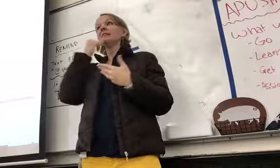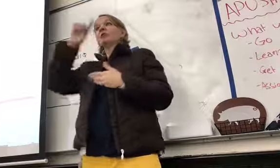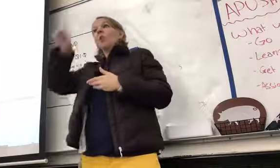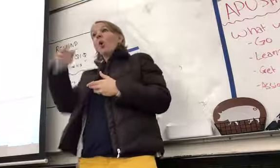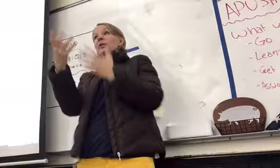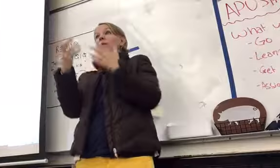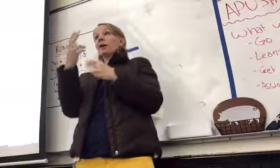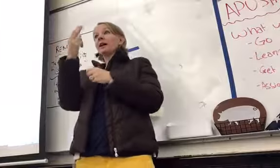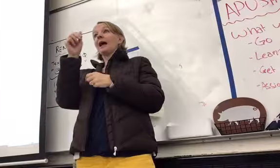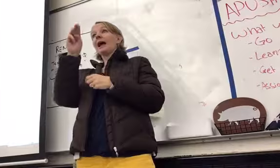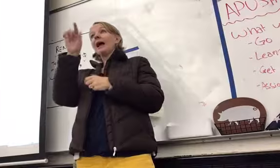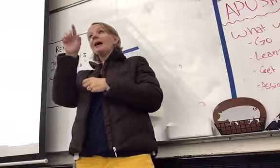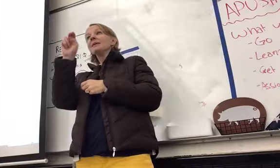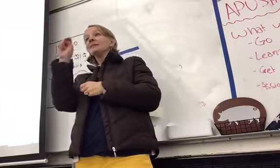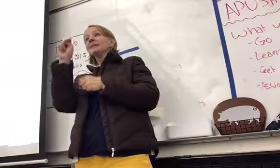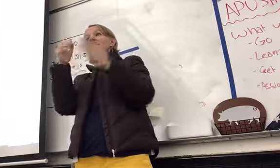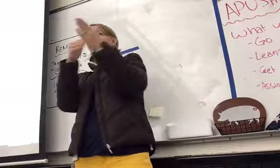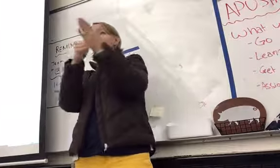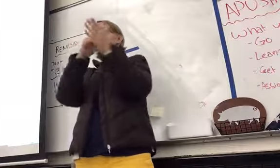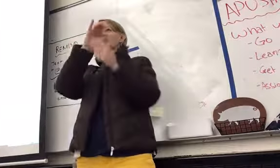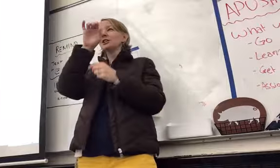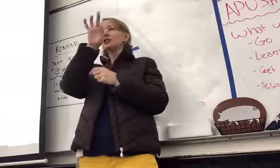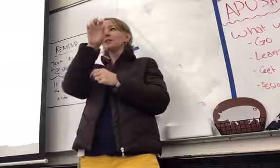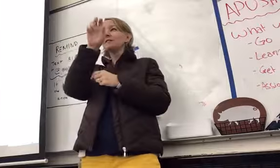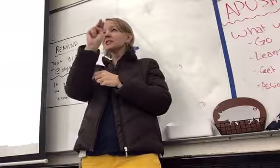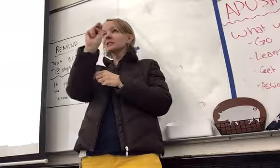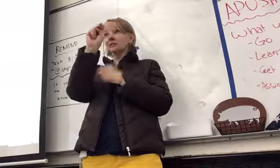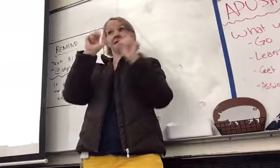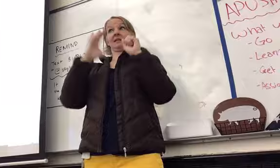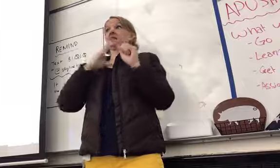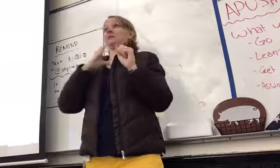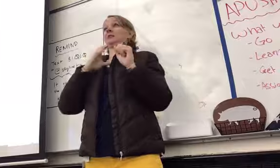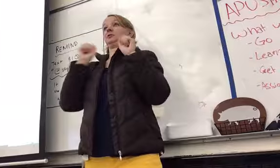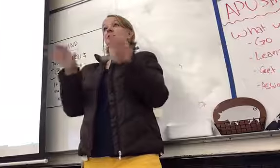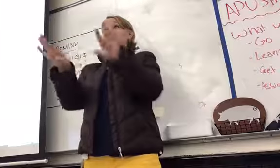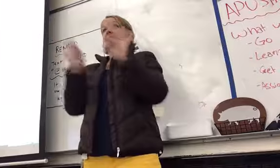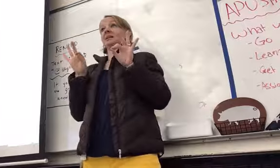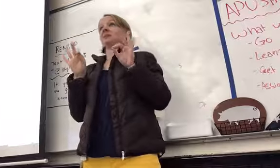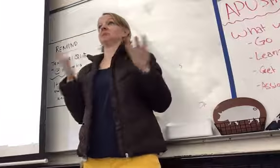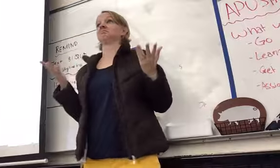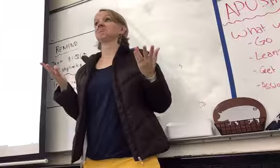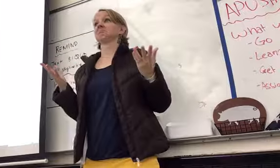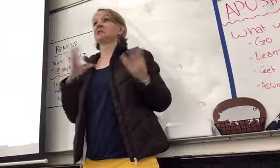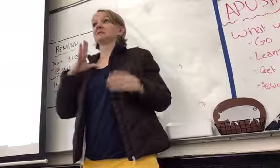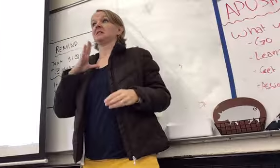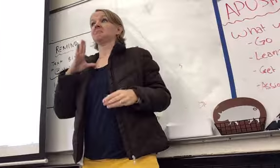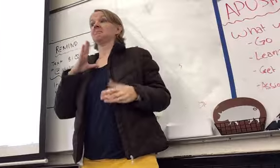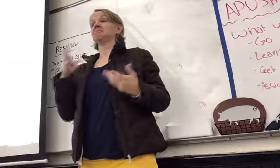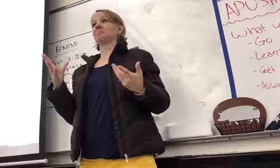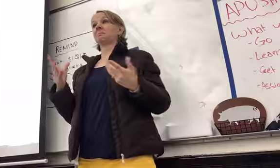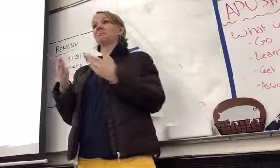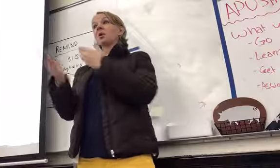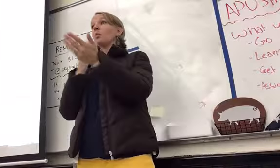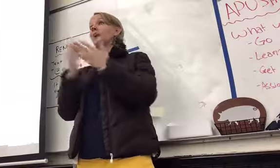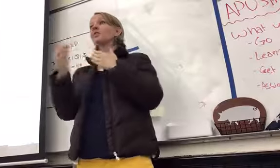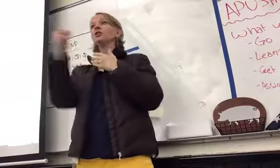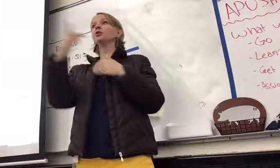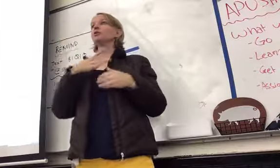Hamilton versus Jefferson, you could do that, too. That's a very, like, Hamilton musical thing. That's fine. Whatever you feel passionate about,